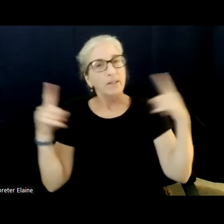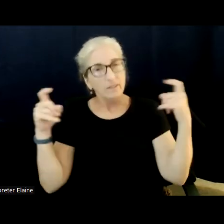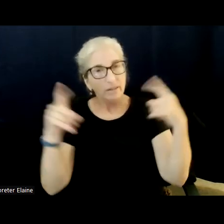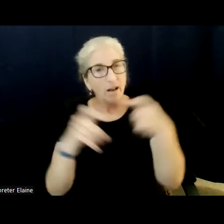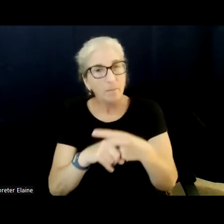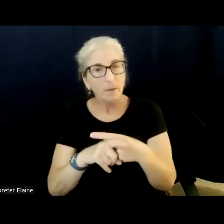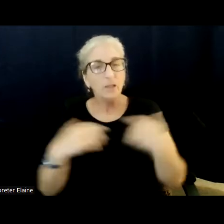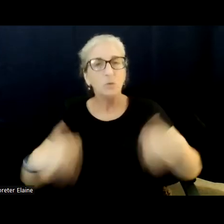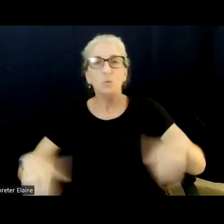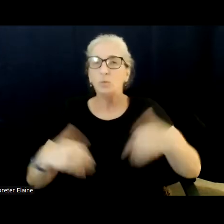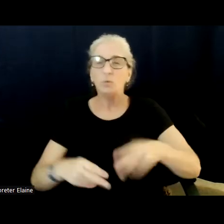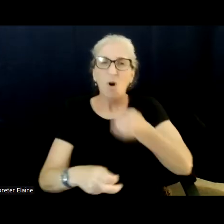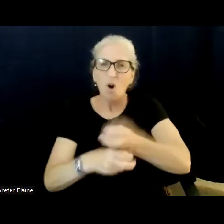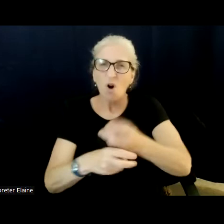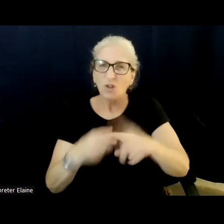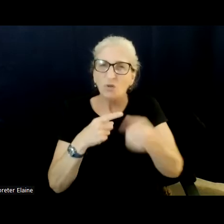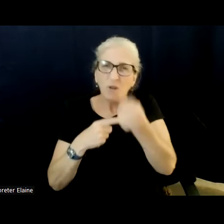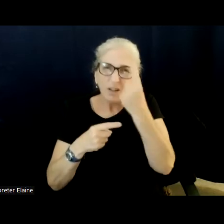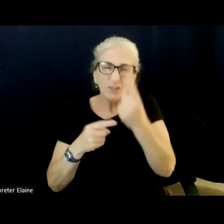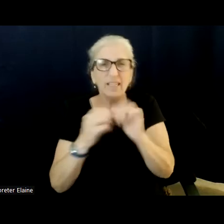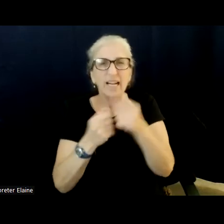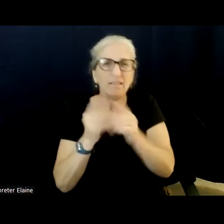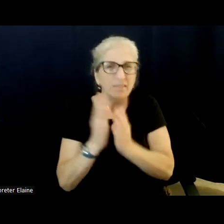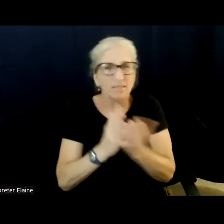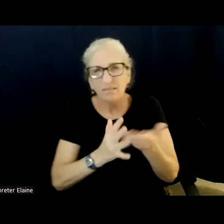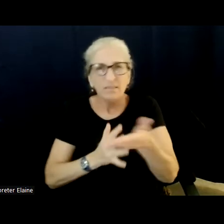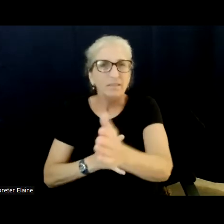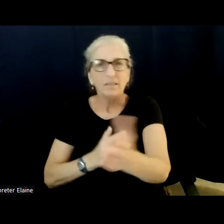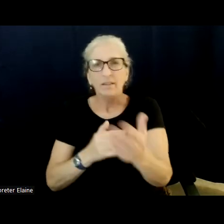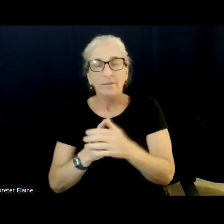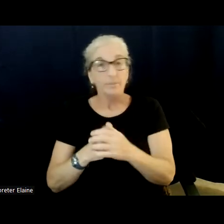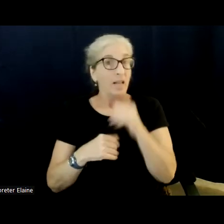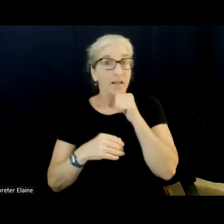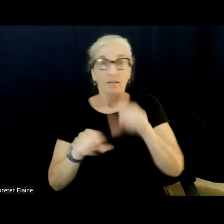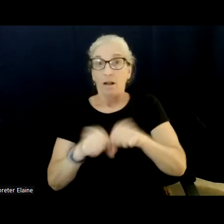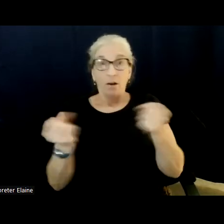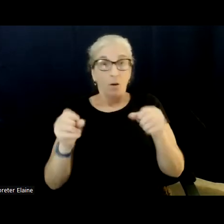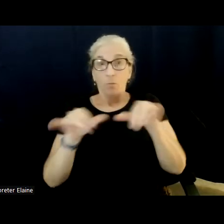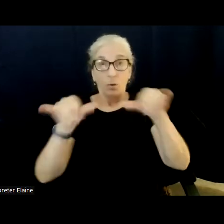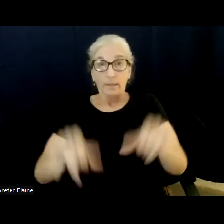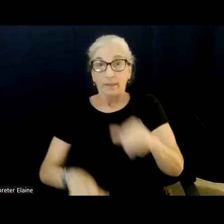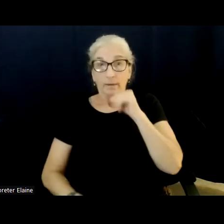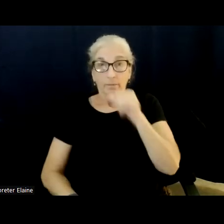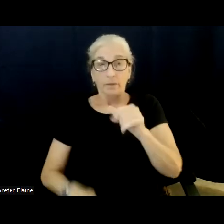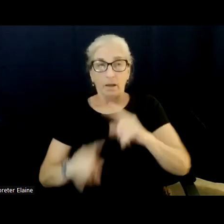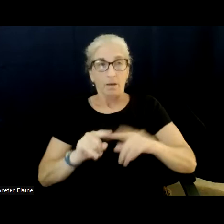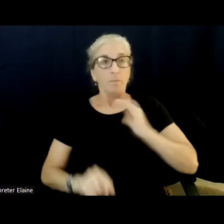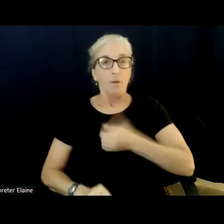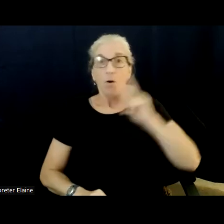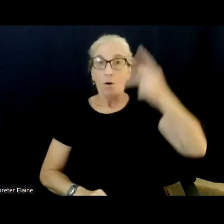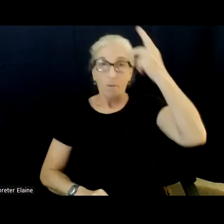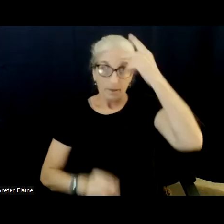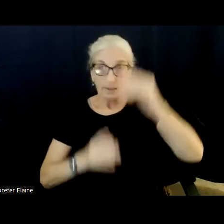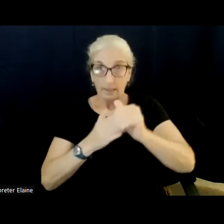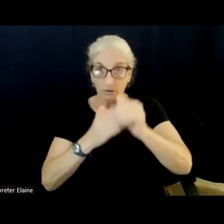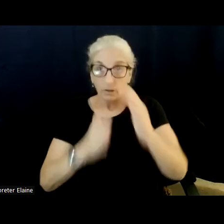difficult to navigate. And in many instances, it's not just a broken system, but our political leaders who would rather focus